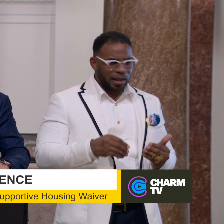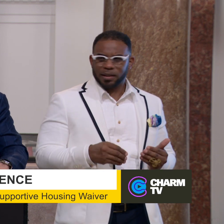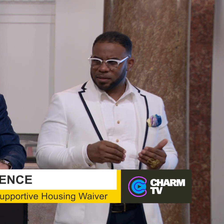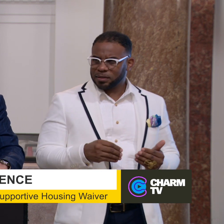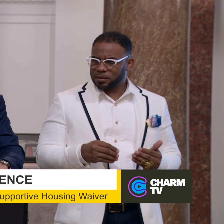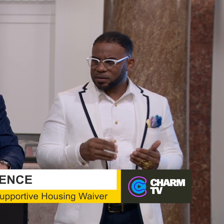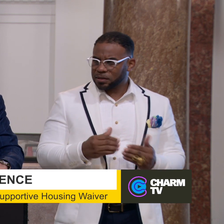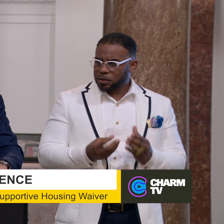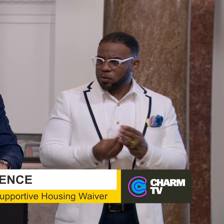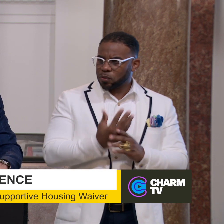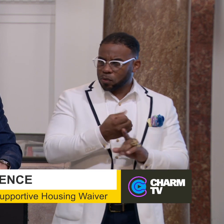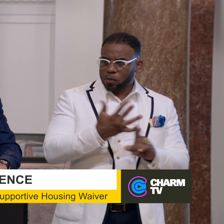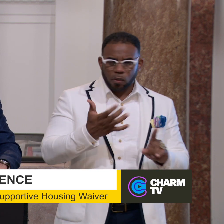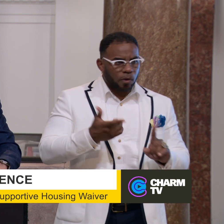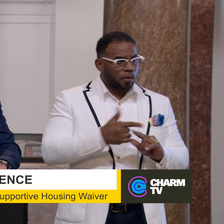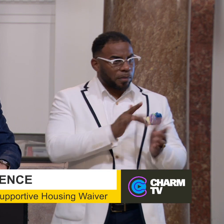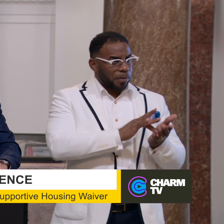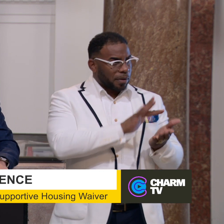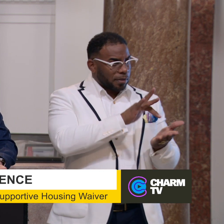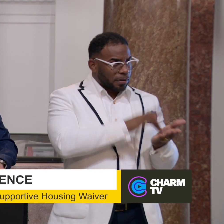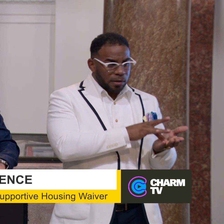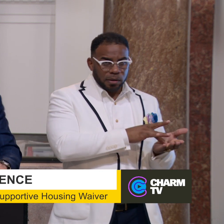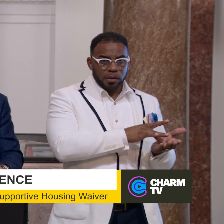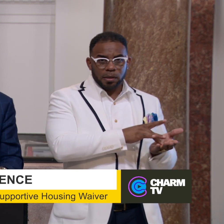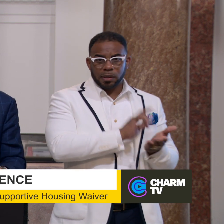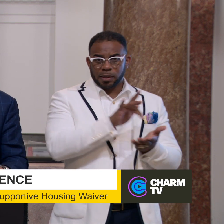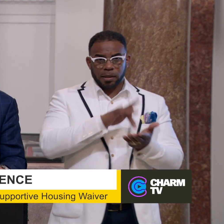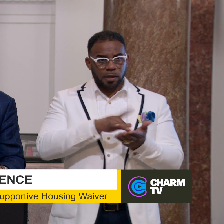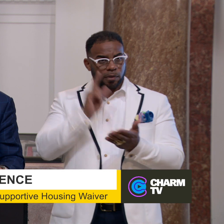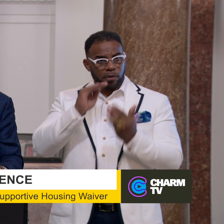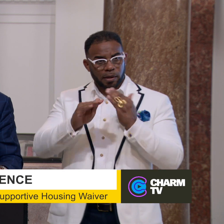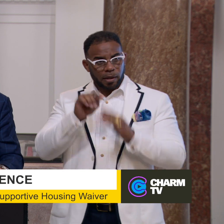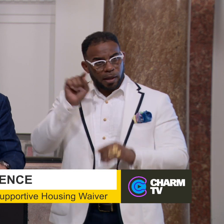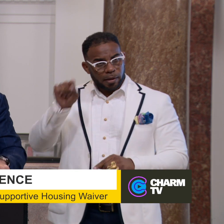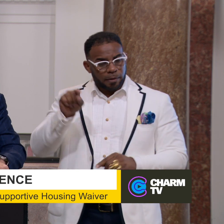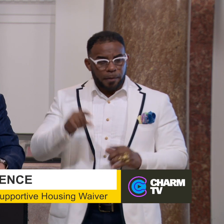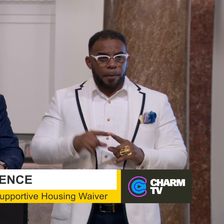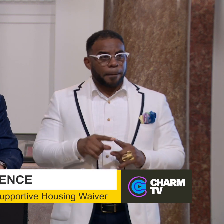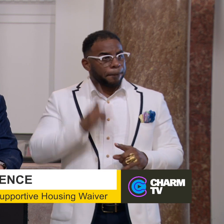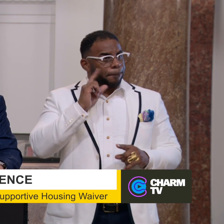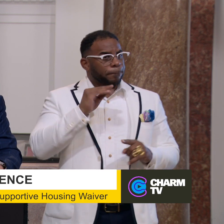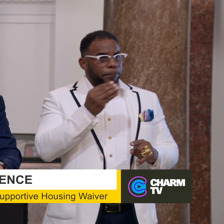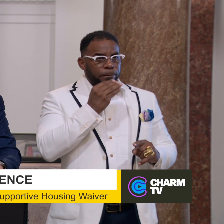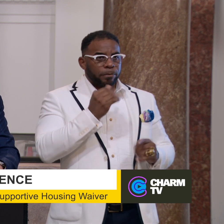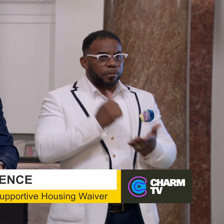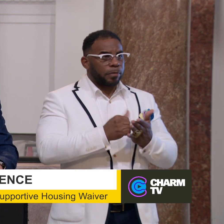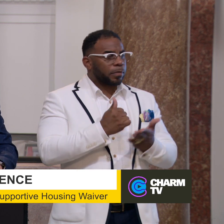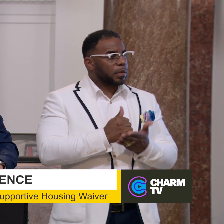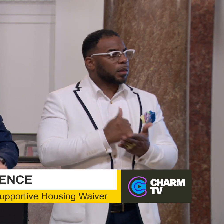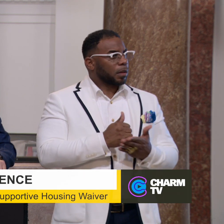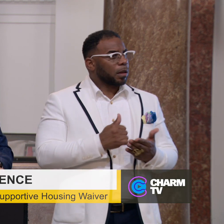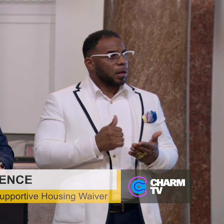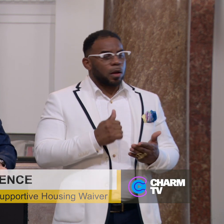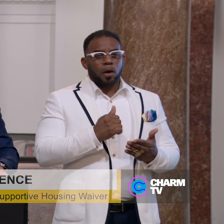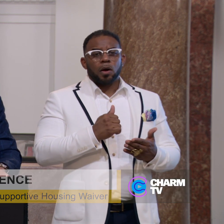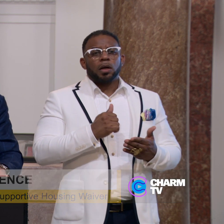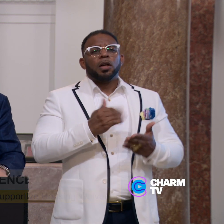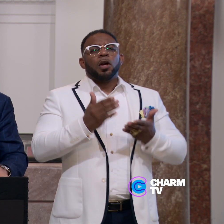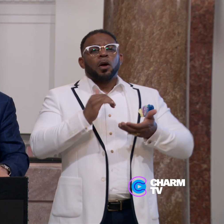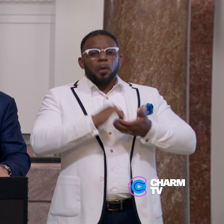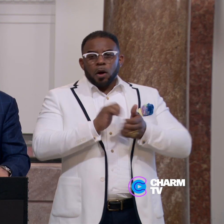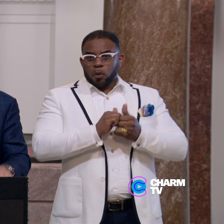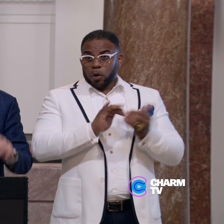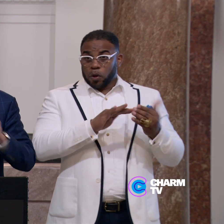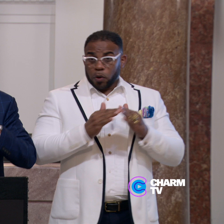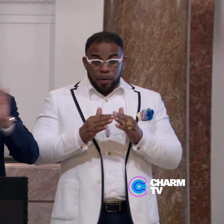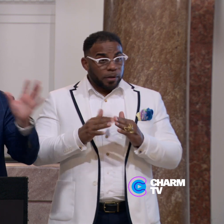in growing from the medical center, an epicenter at downtown as well, for these food assistance services programs, partnerships with